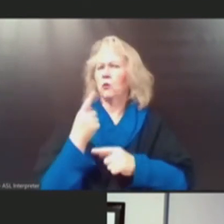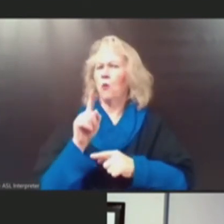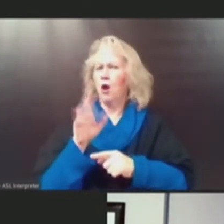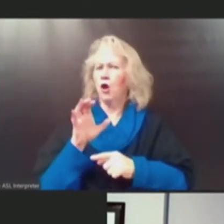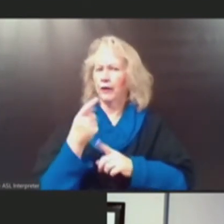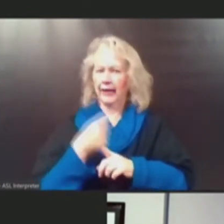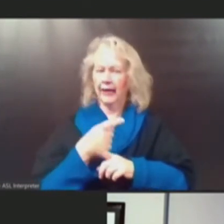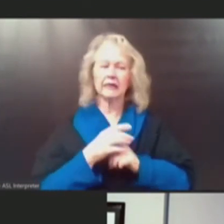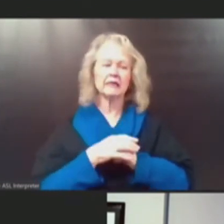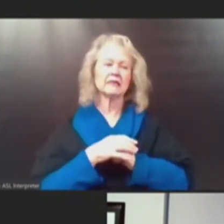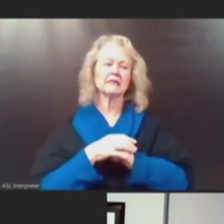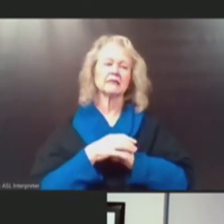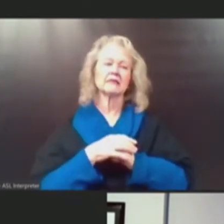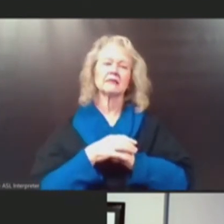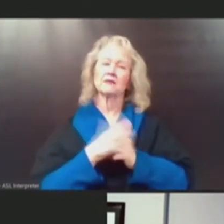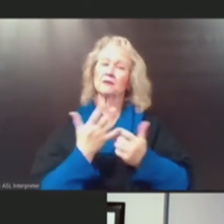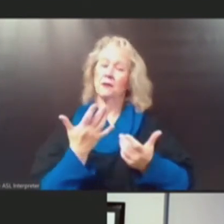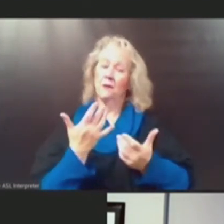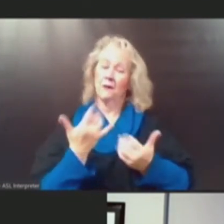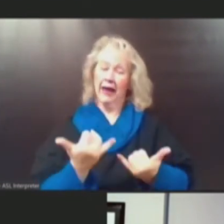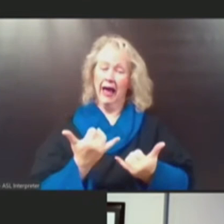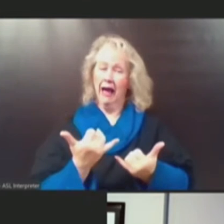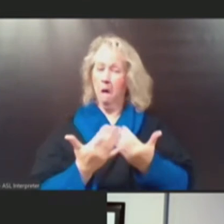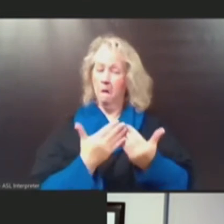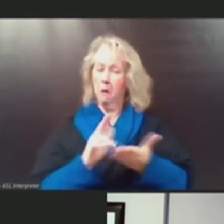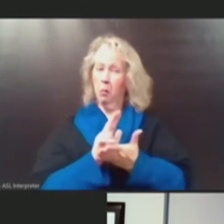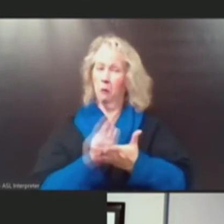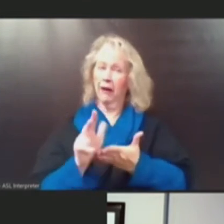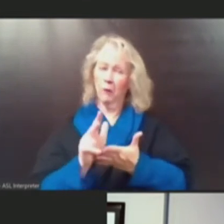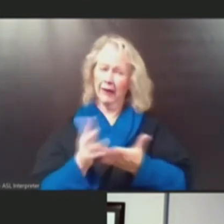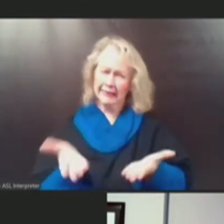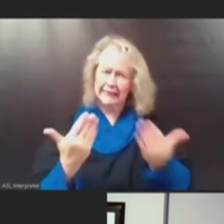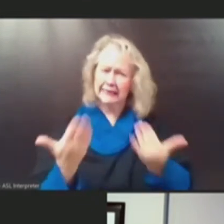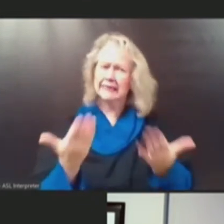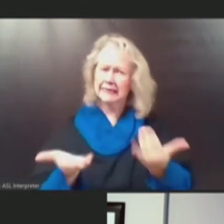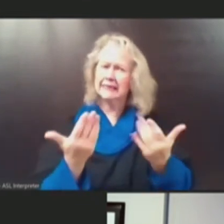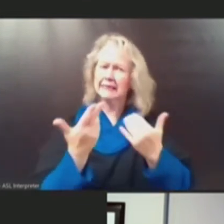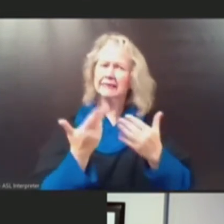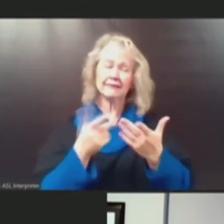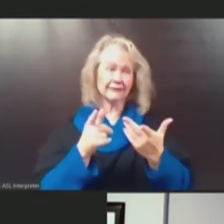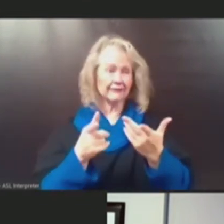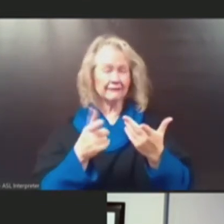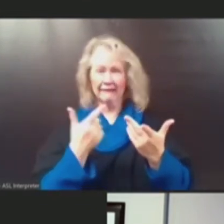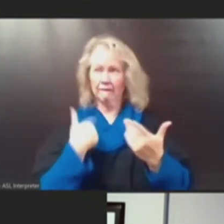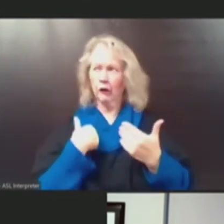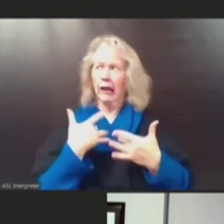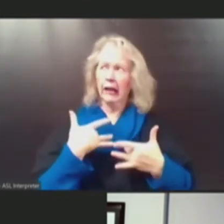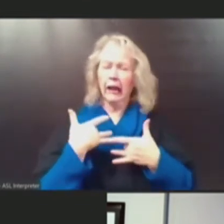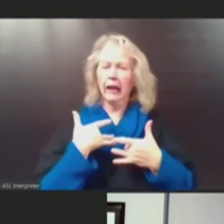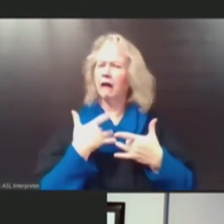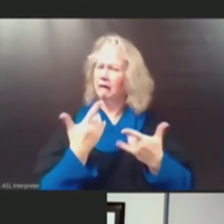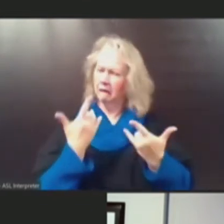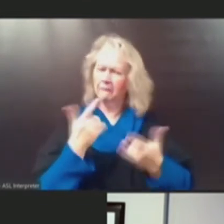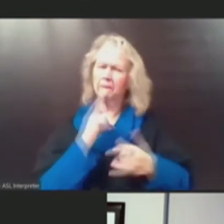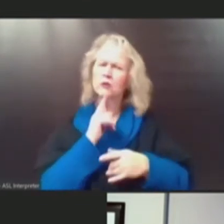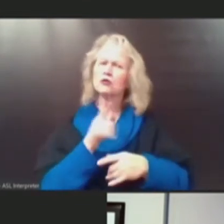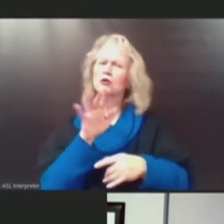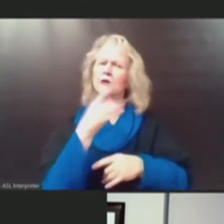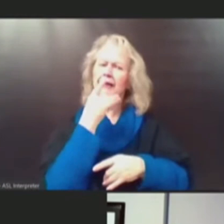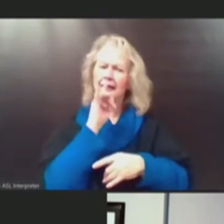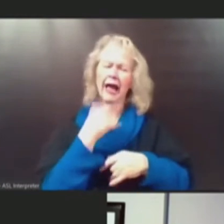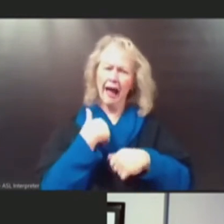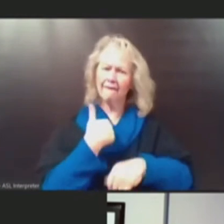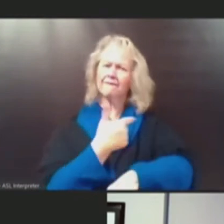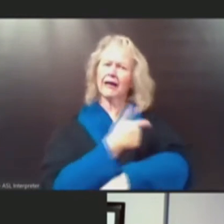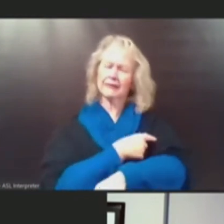You've got another three weeks. So here's your chance to step up. If you have any concerns at all, here's your chance to step up and make sure your child is vaccinated and